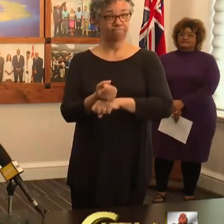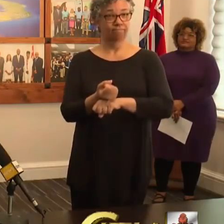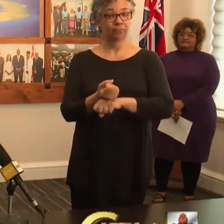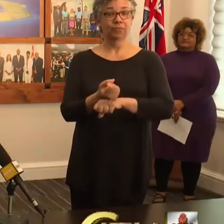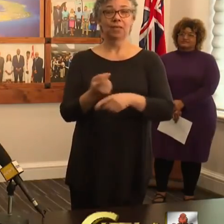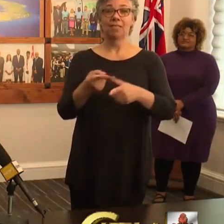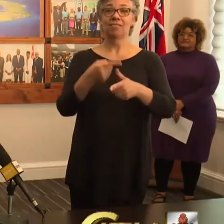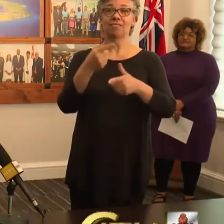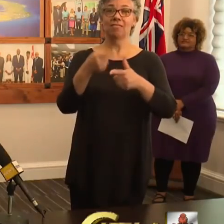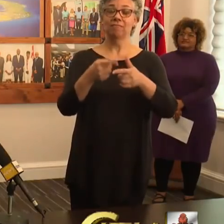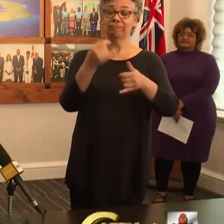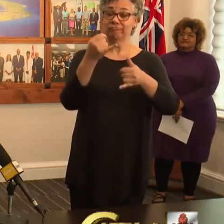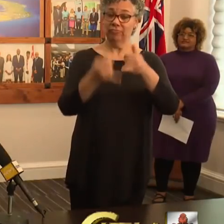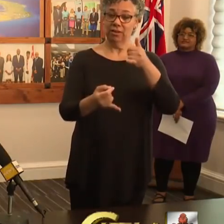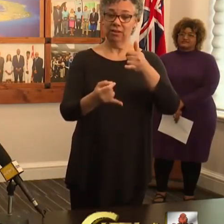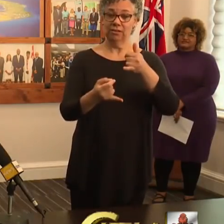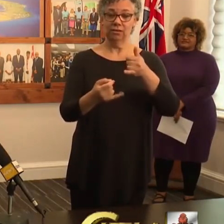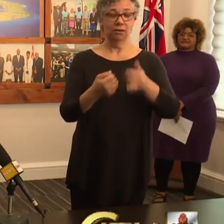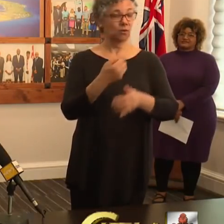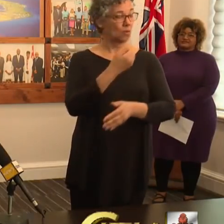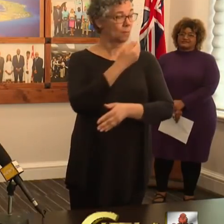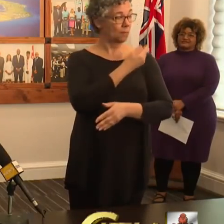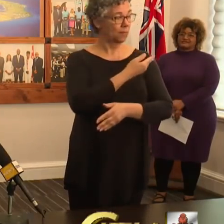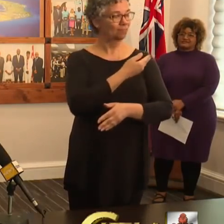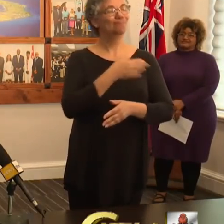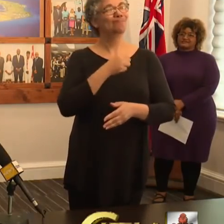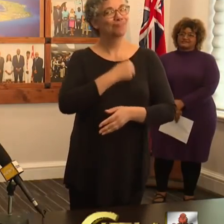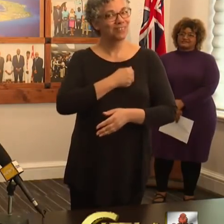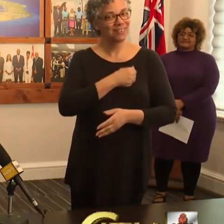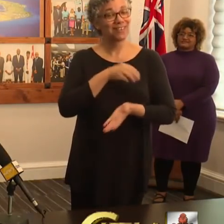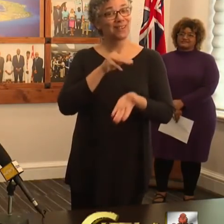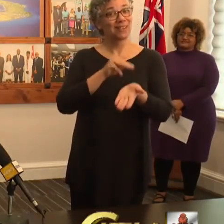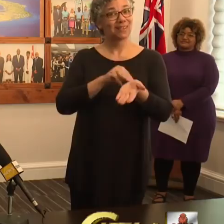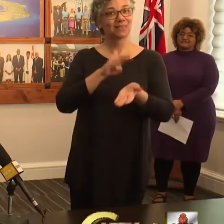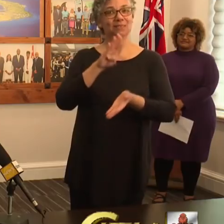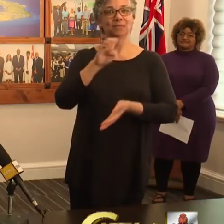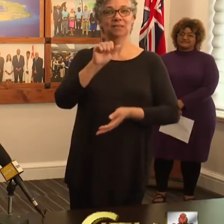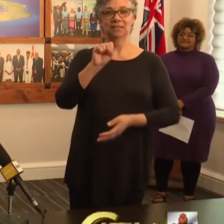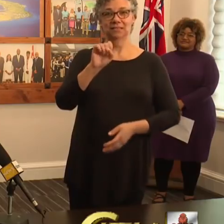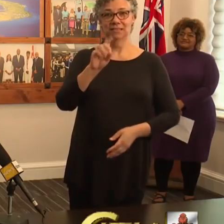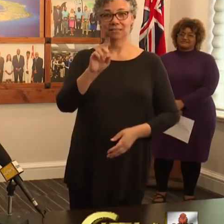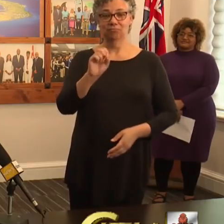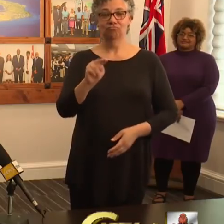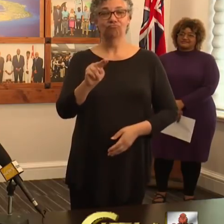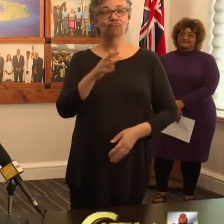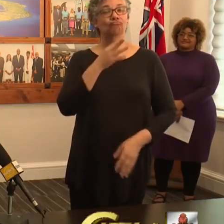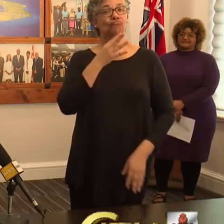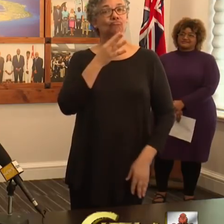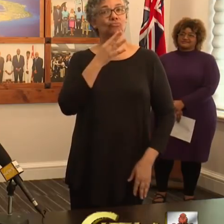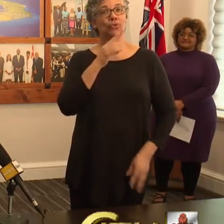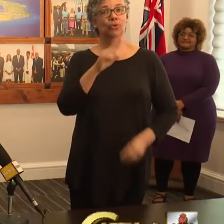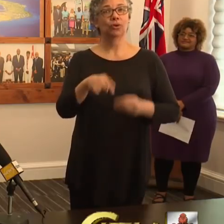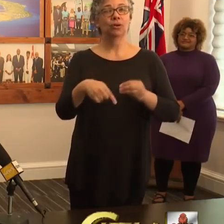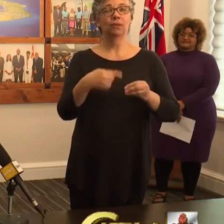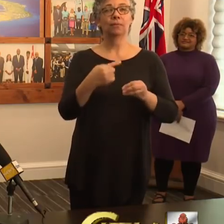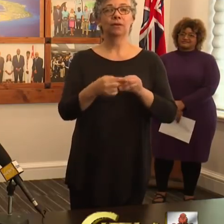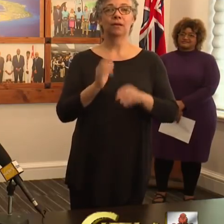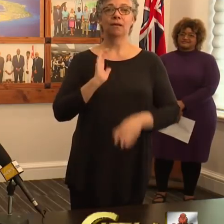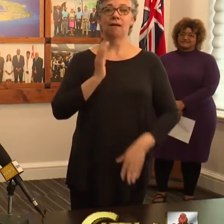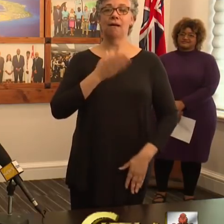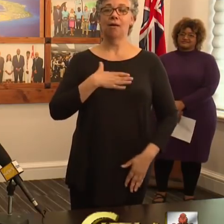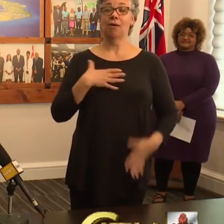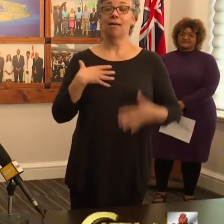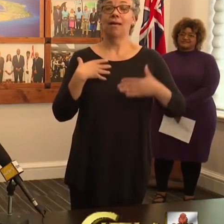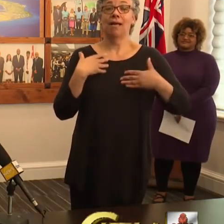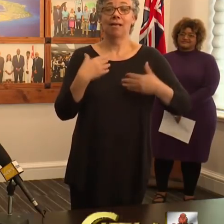then finally, Ms. Bazin will discuss, sorry, Dr. Bazin will discuss matters dealing with our health and